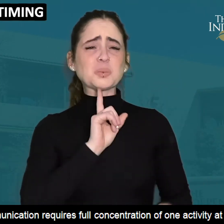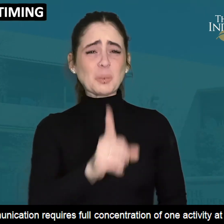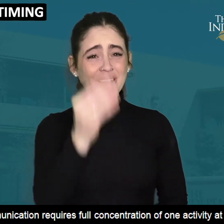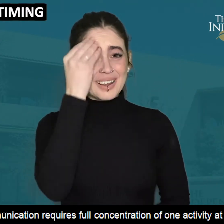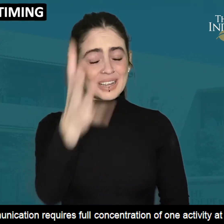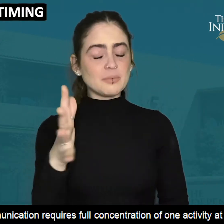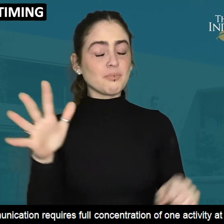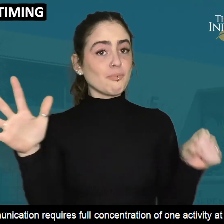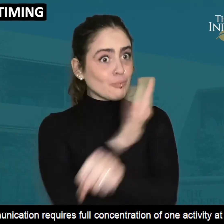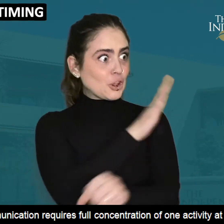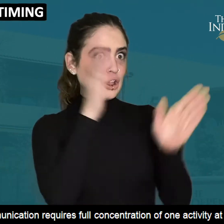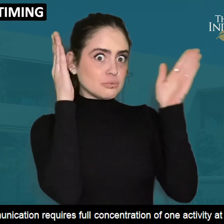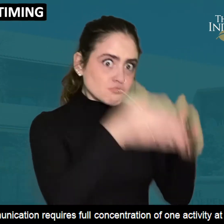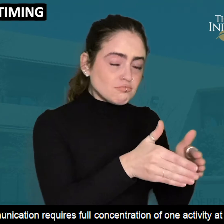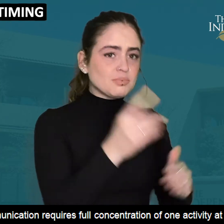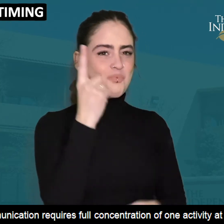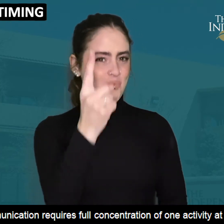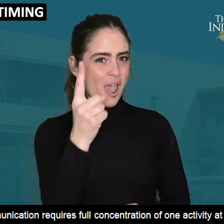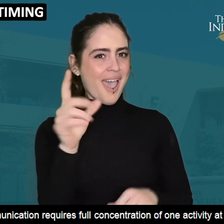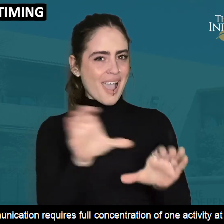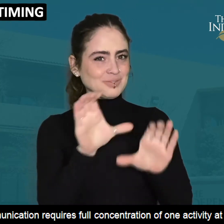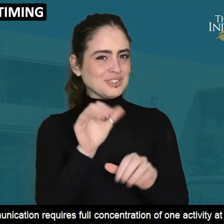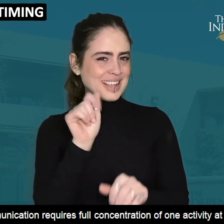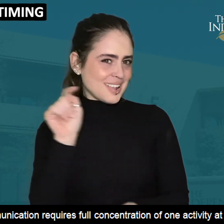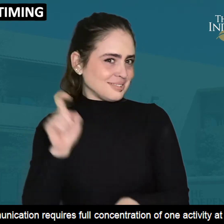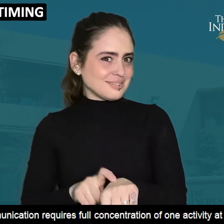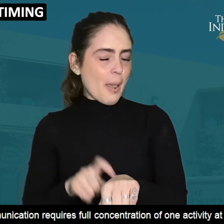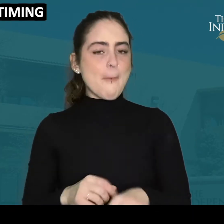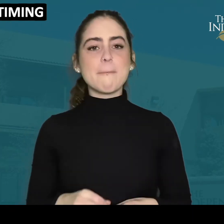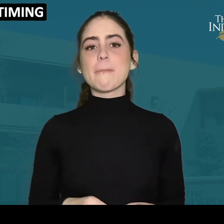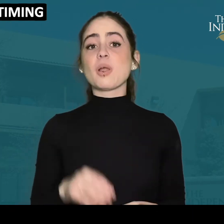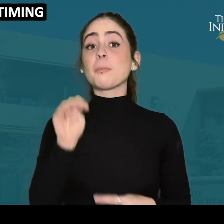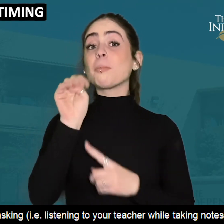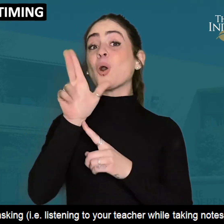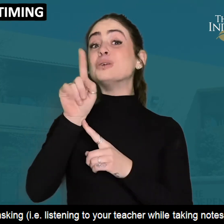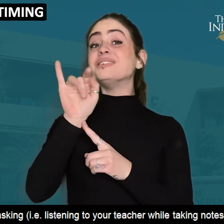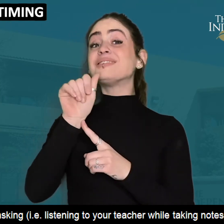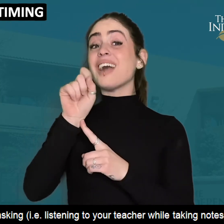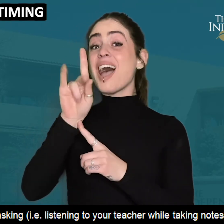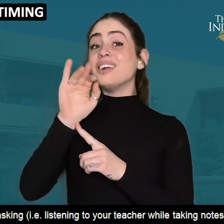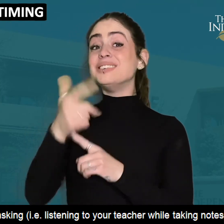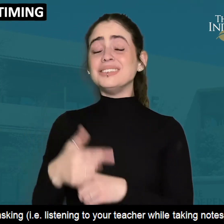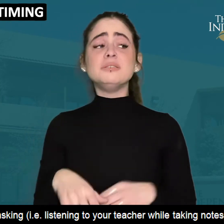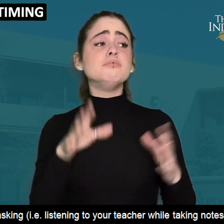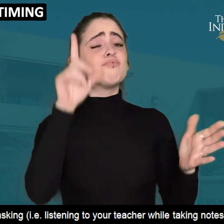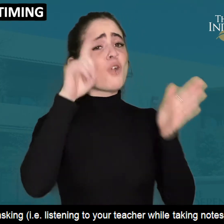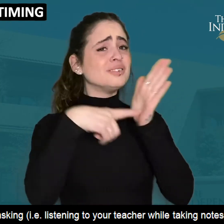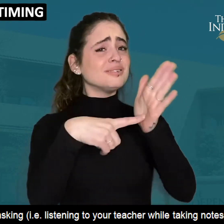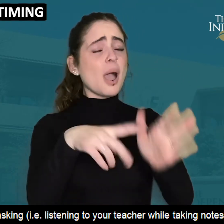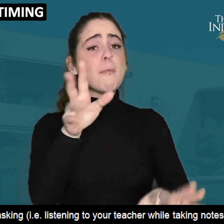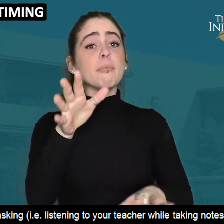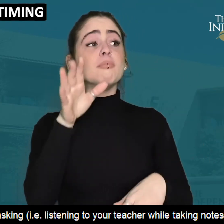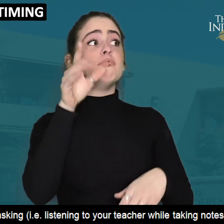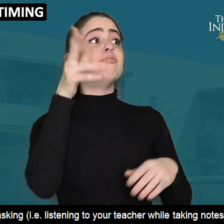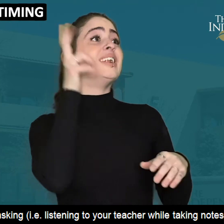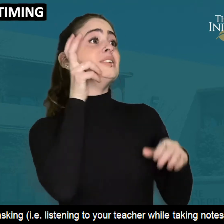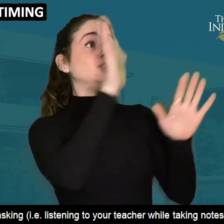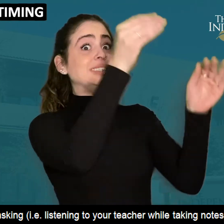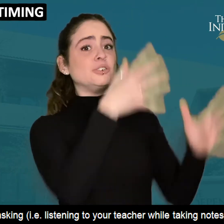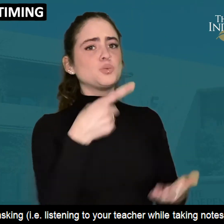Visual communication requires full concentration of one activity at a time. Multitasking, such as listening to your teacher